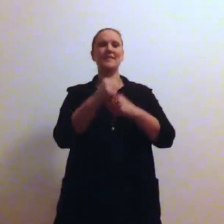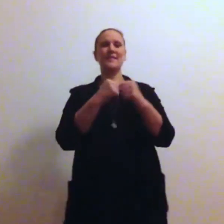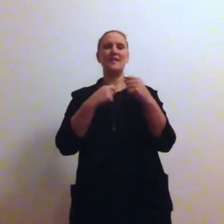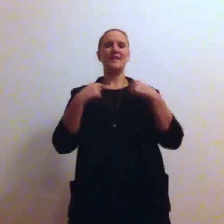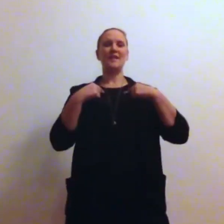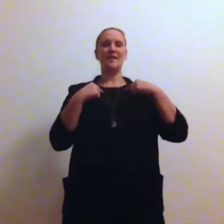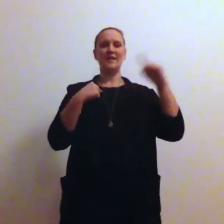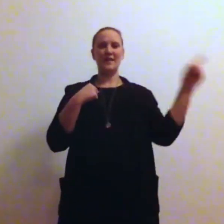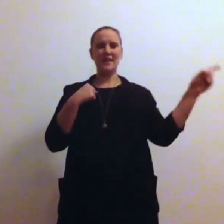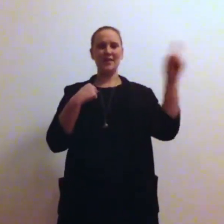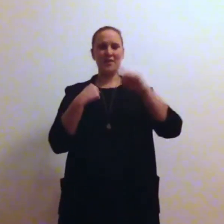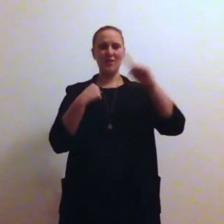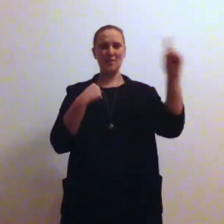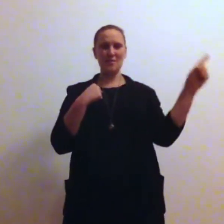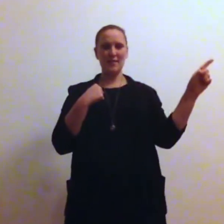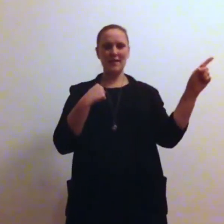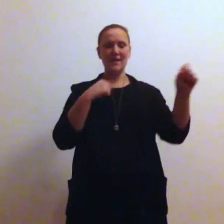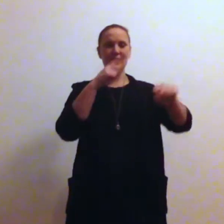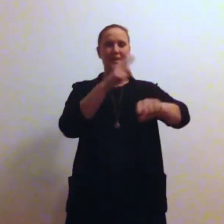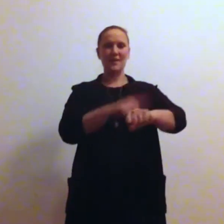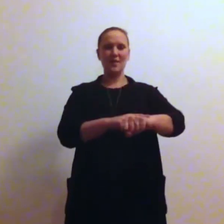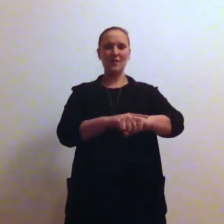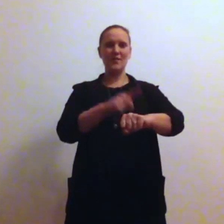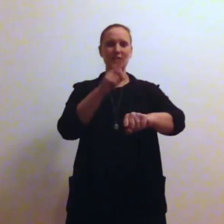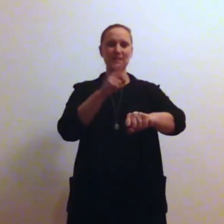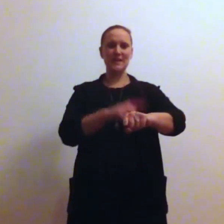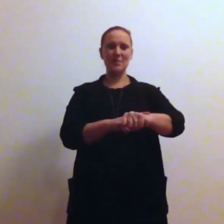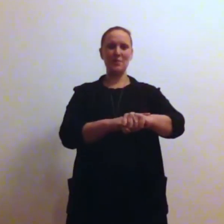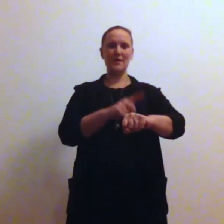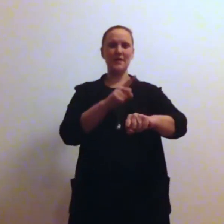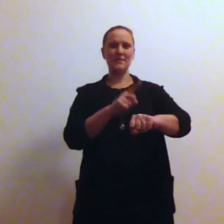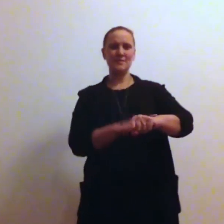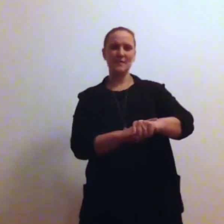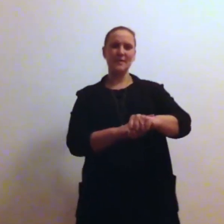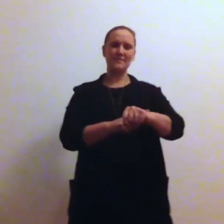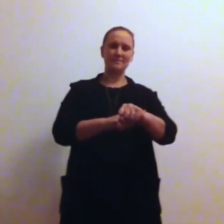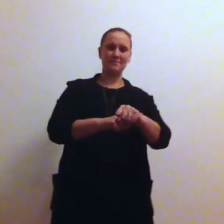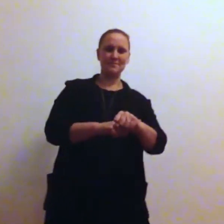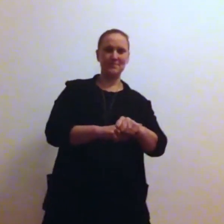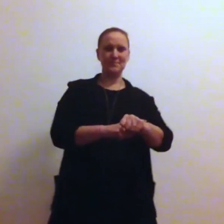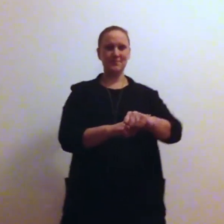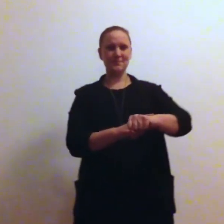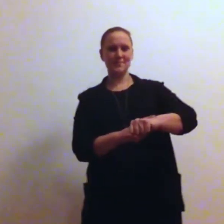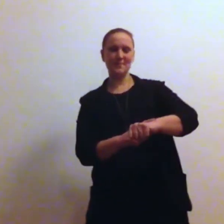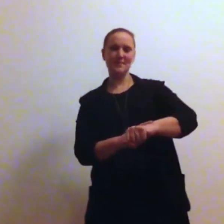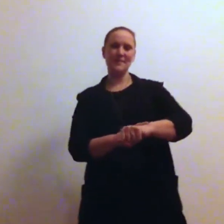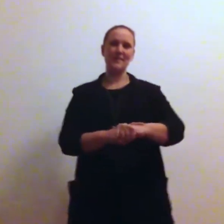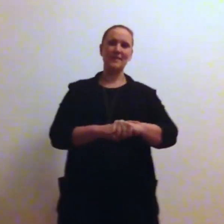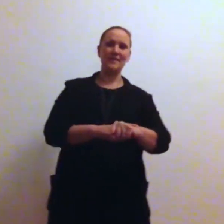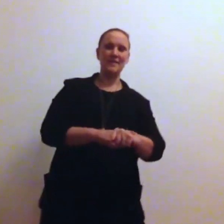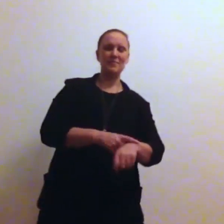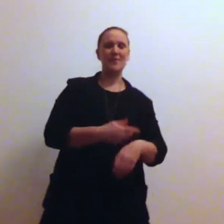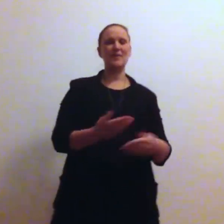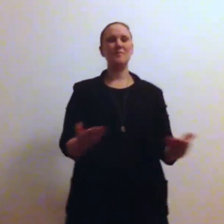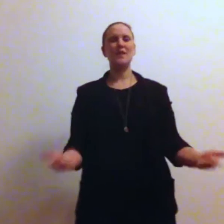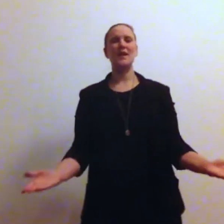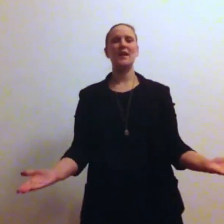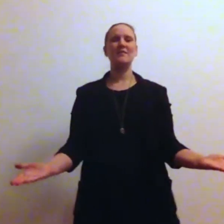I cannot complain of the time we have spent. I mean, my life